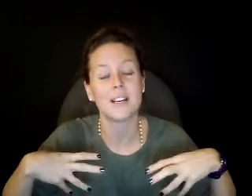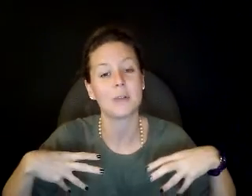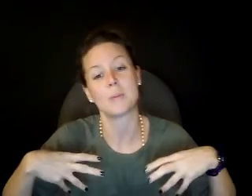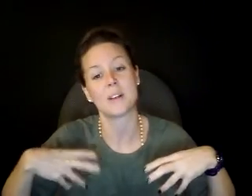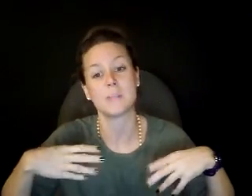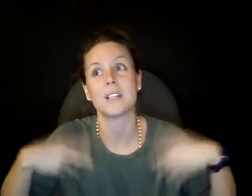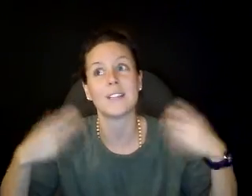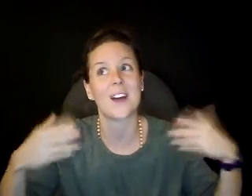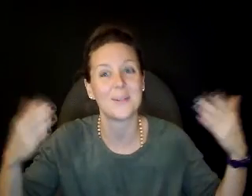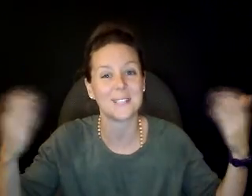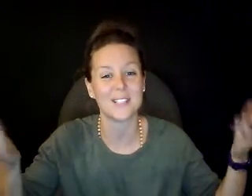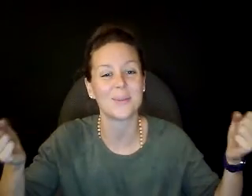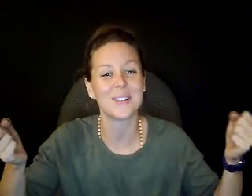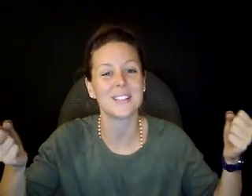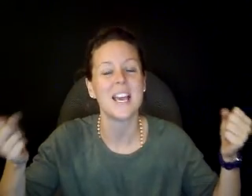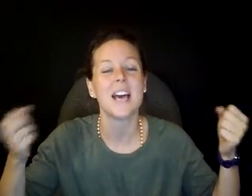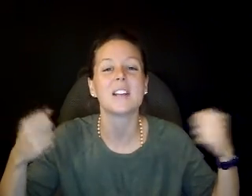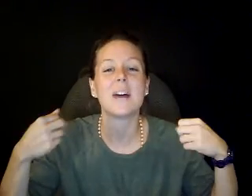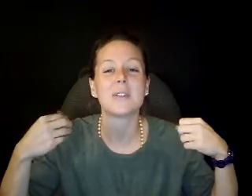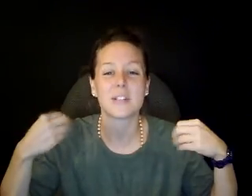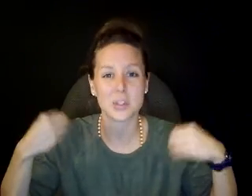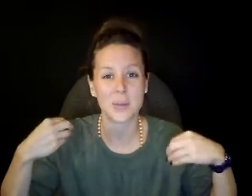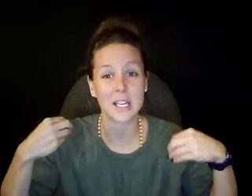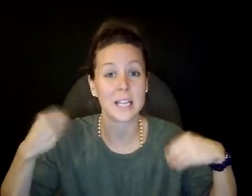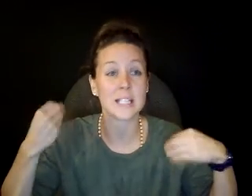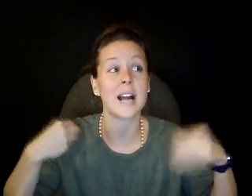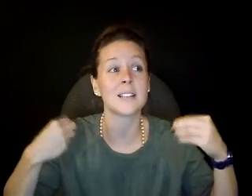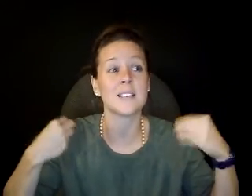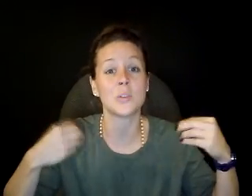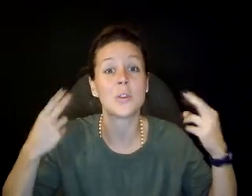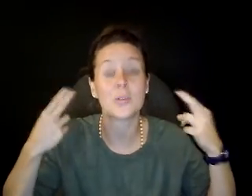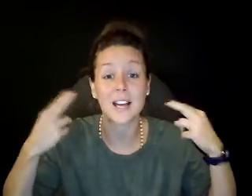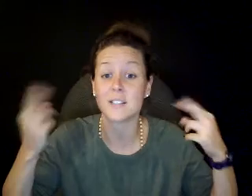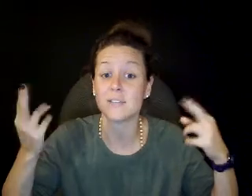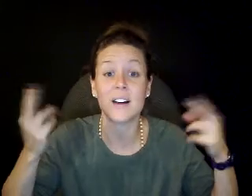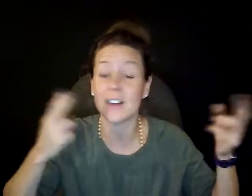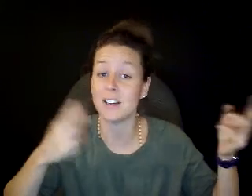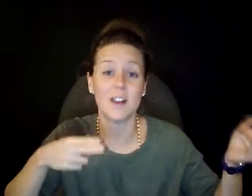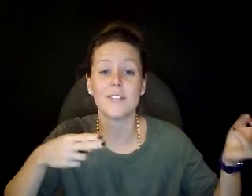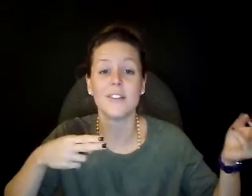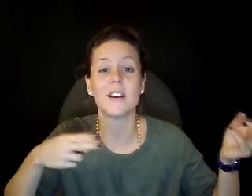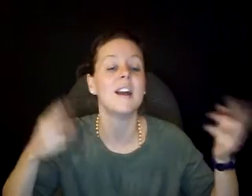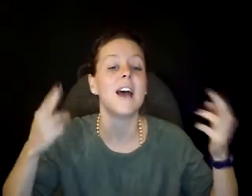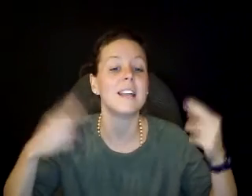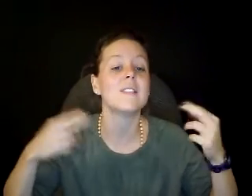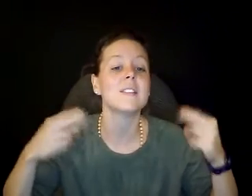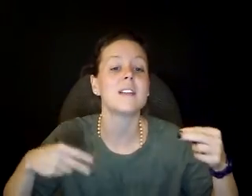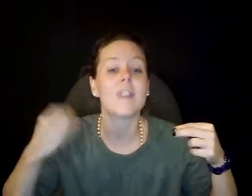our responsibility for how we see the world. And allow ourselves to recognize that I can see the world through the eyes of love and not fear. And in this love,